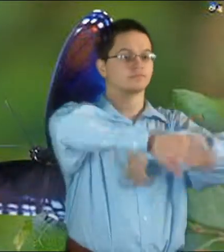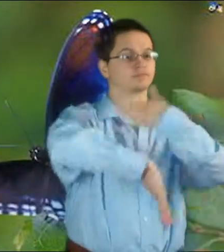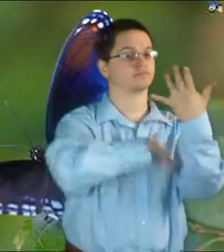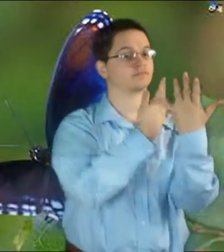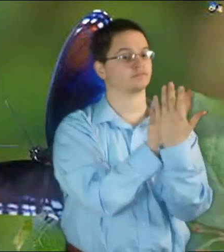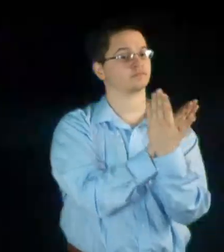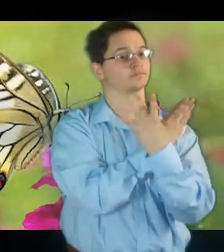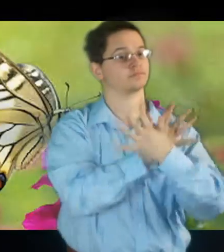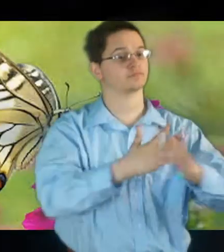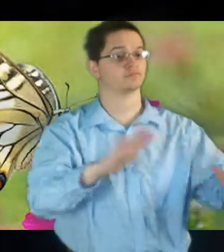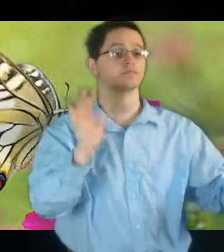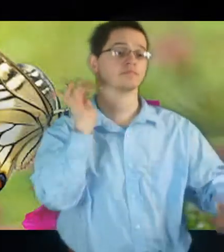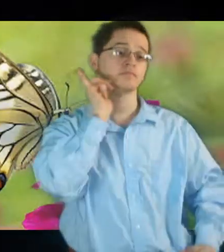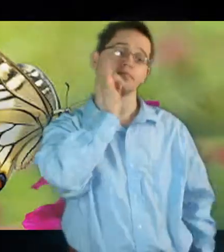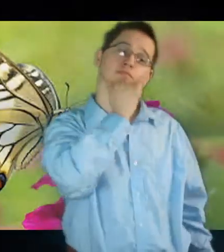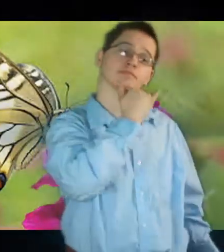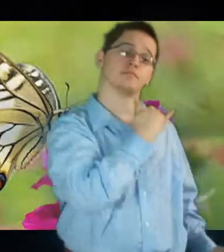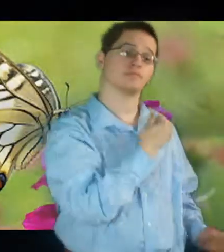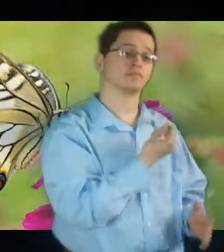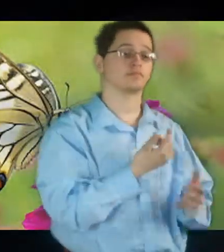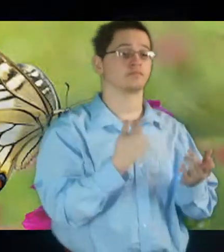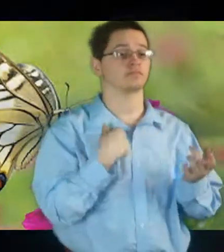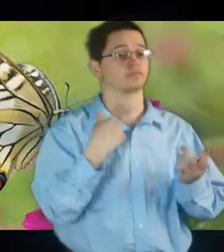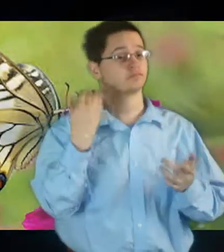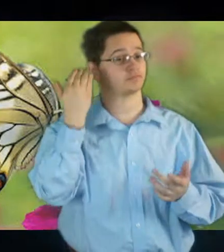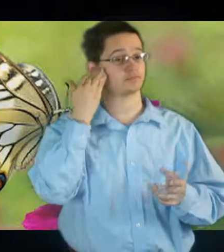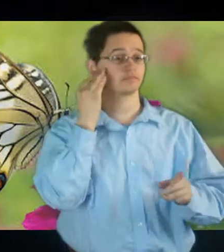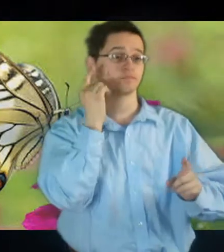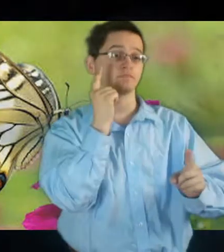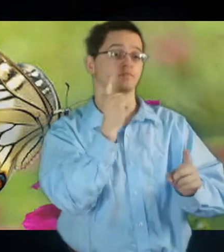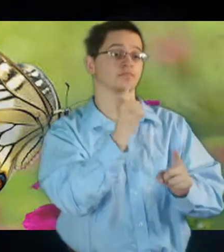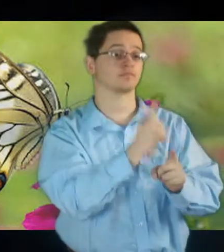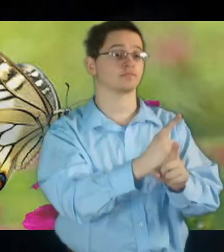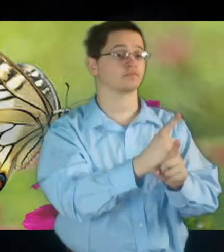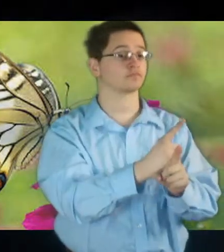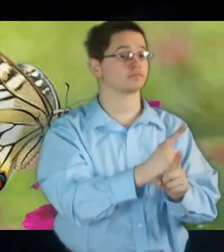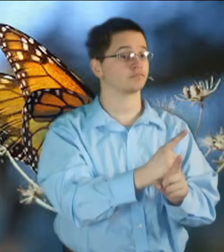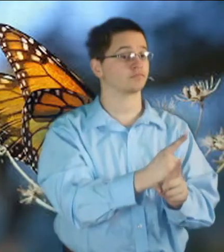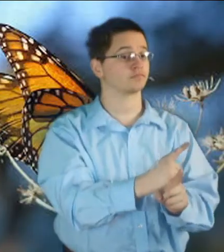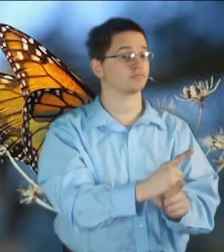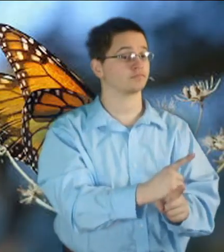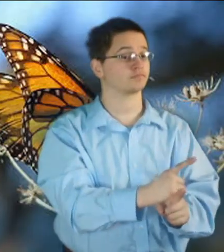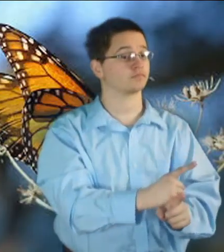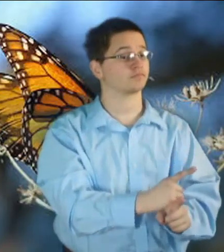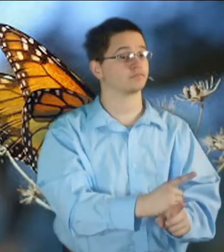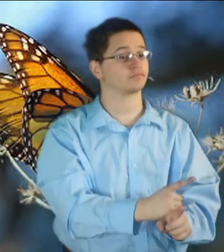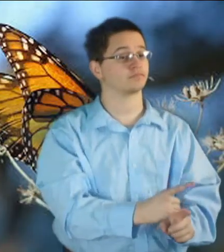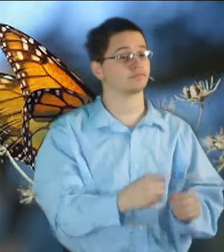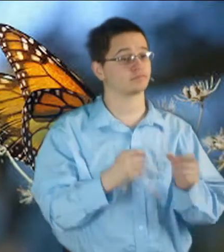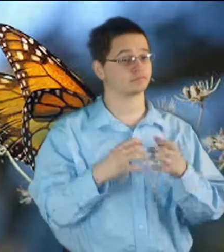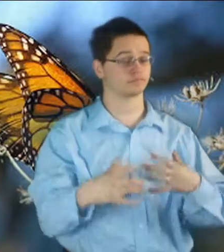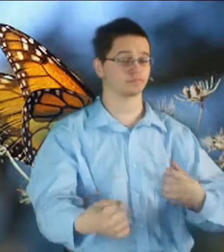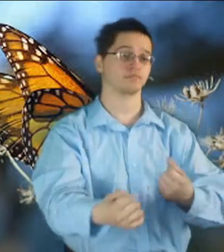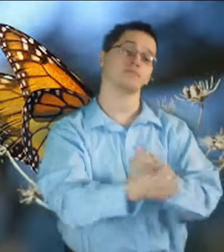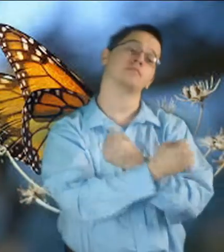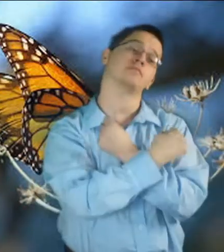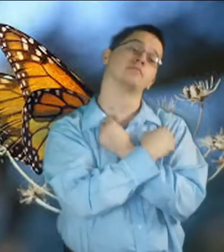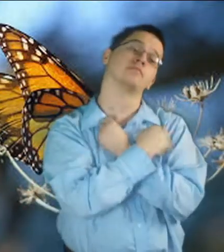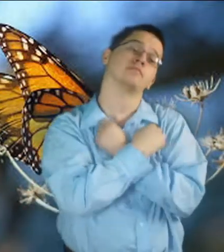I've done wrong I must have done something right To deserve all